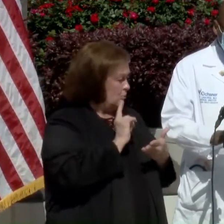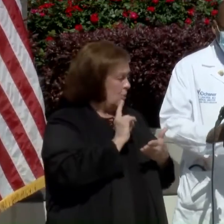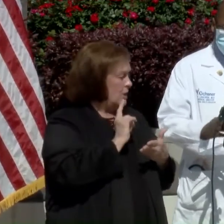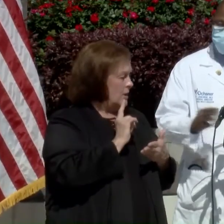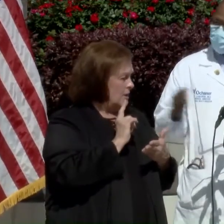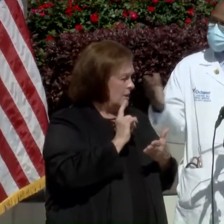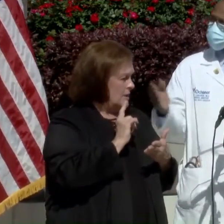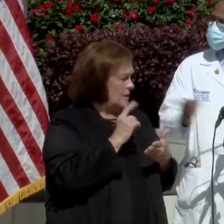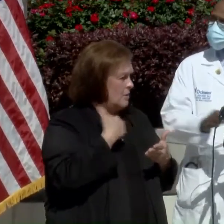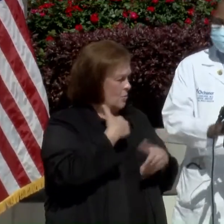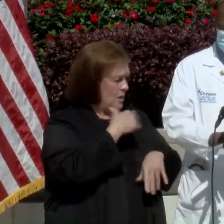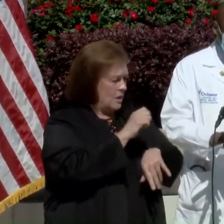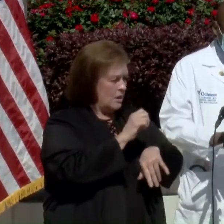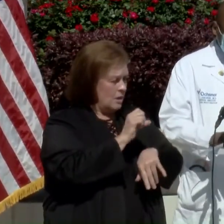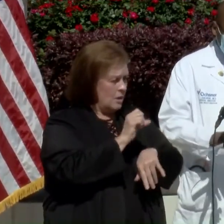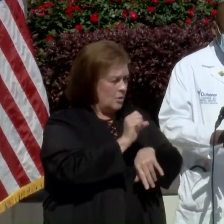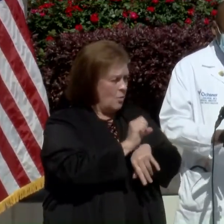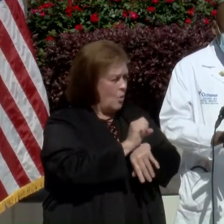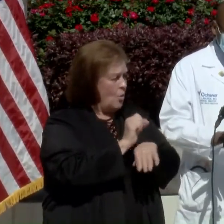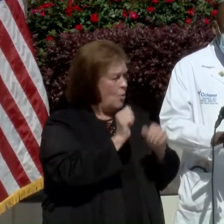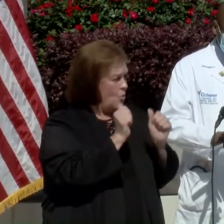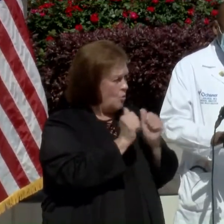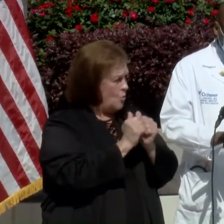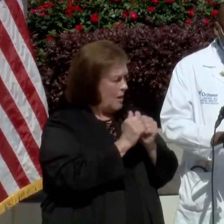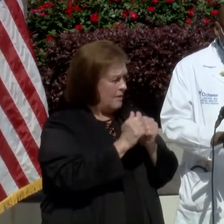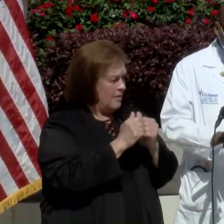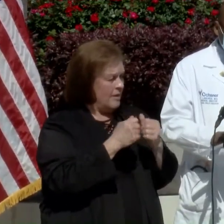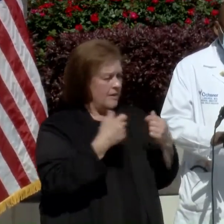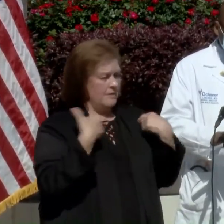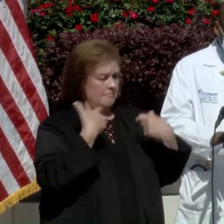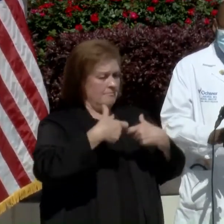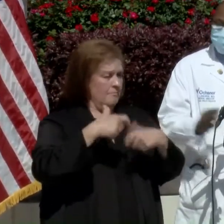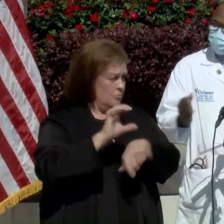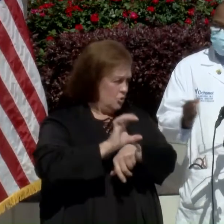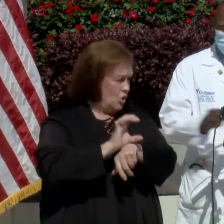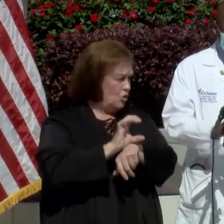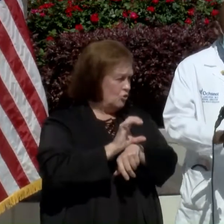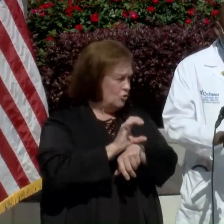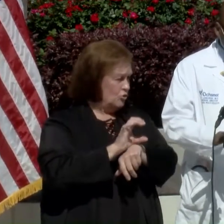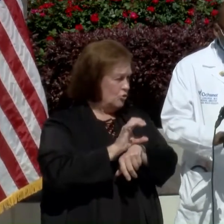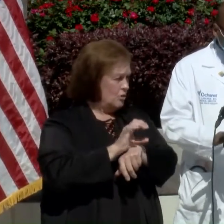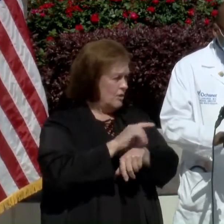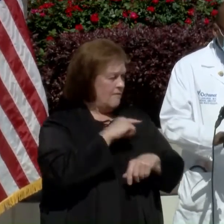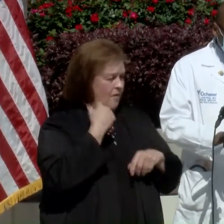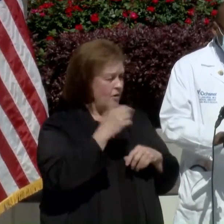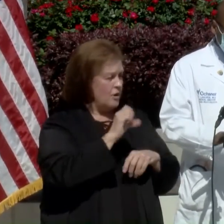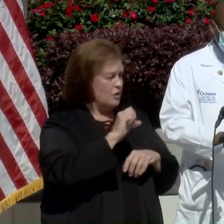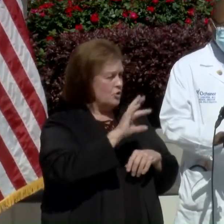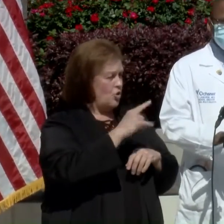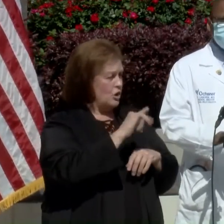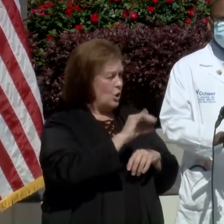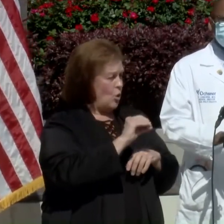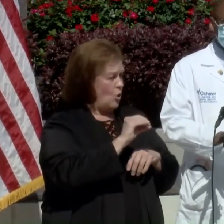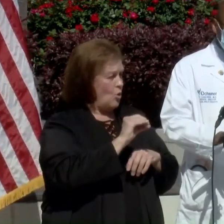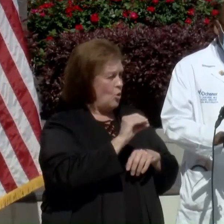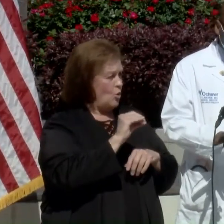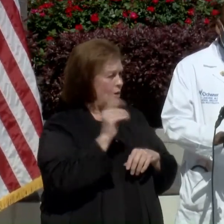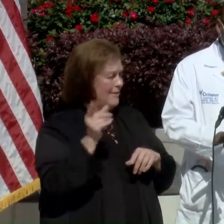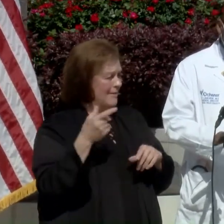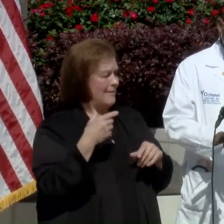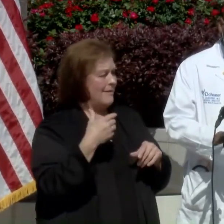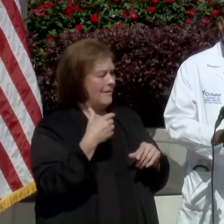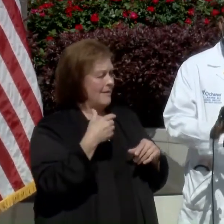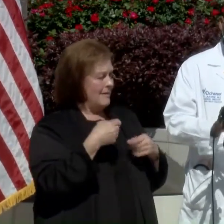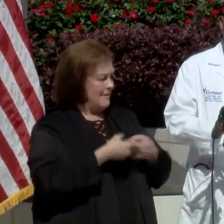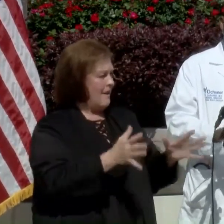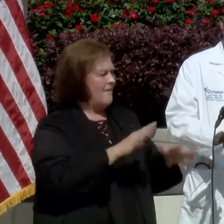up with our friends at the Hispanic Apostolate, Father Sergio to administer nearly 500